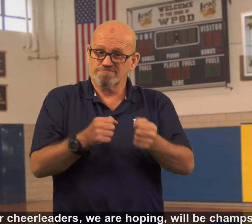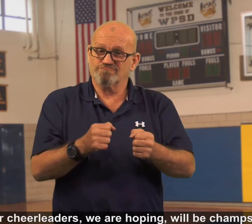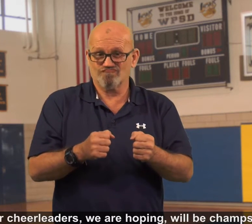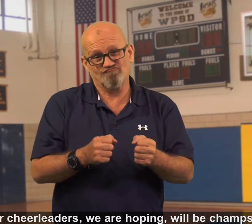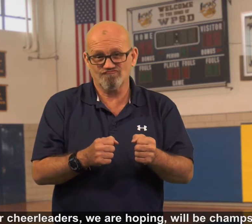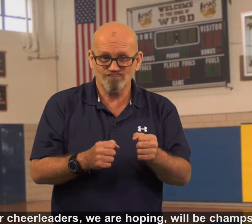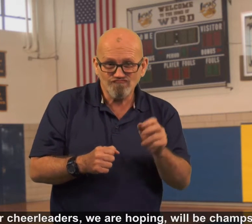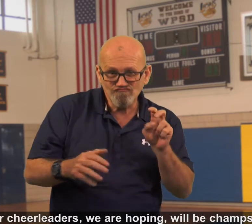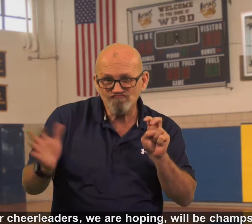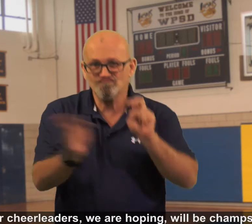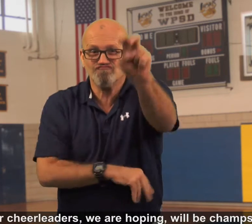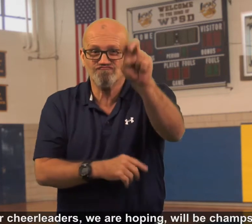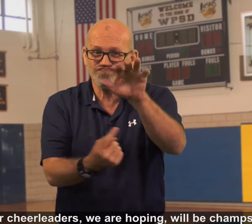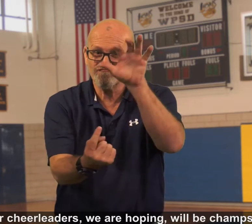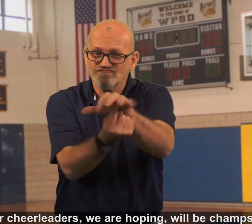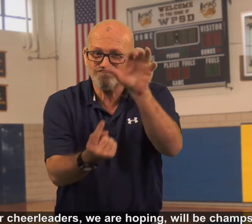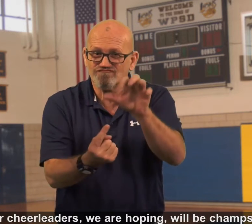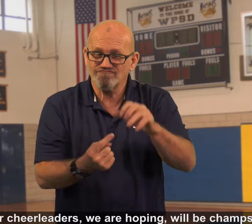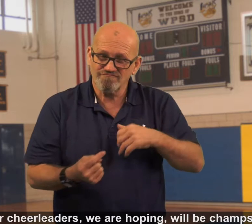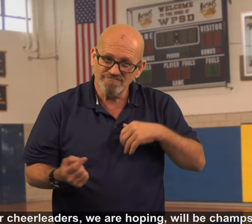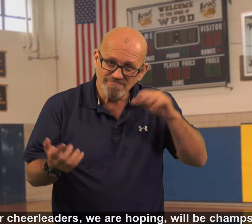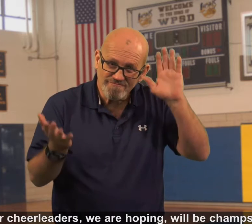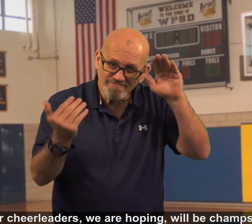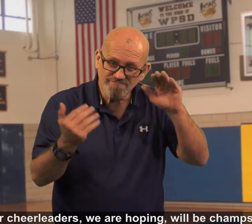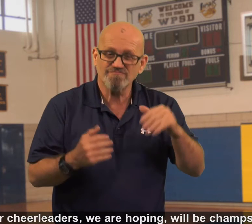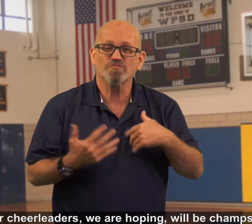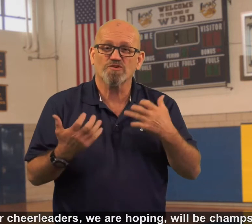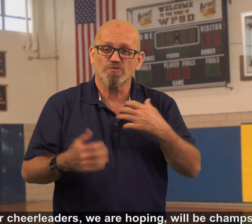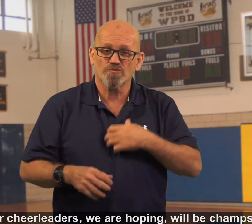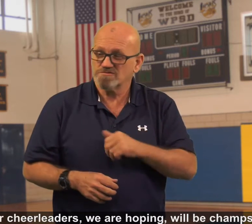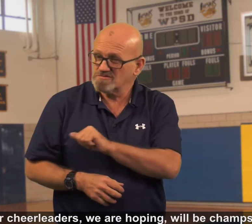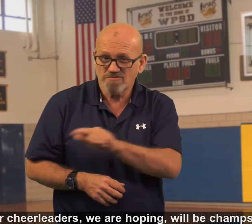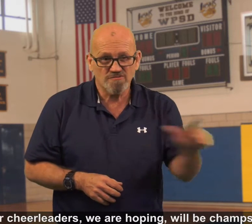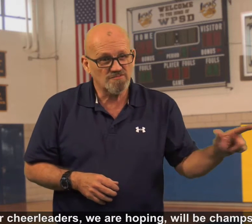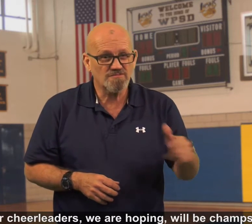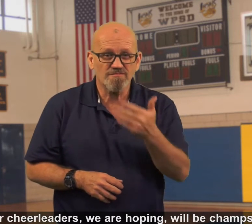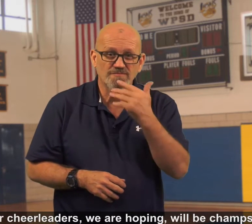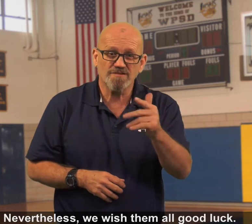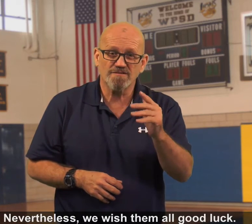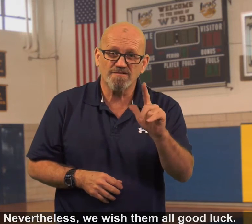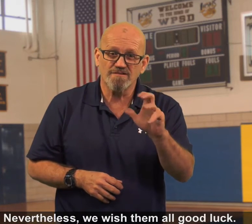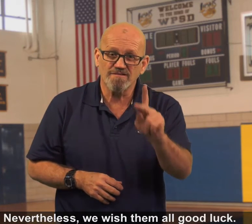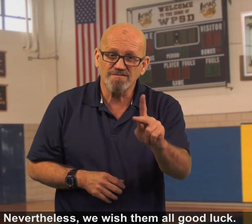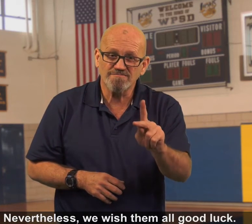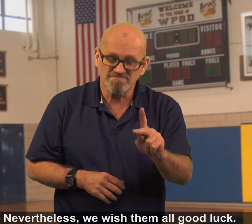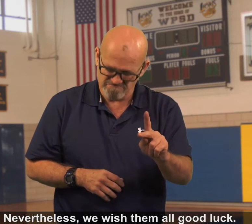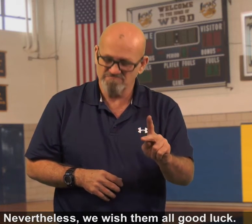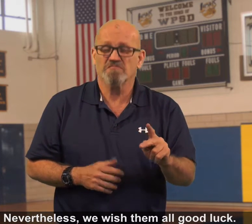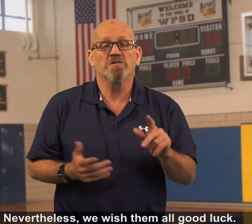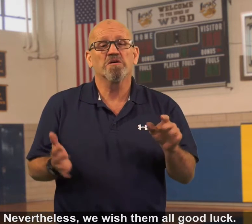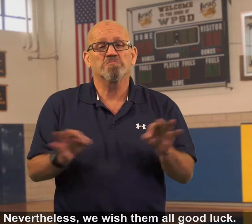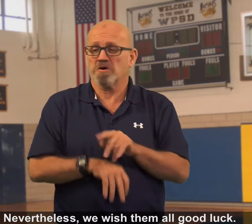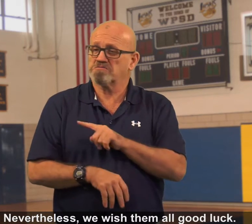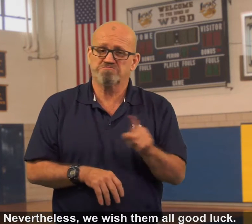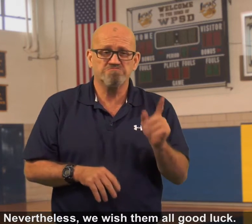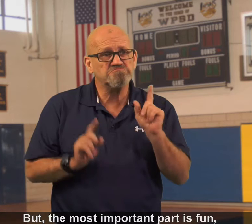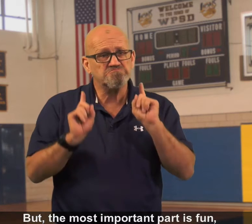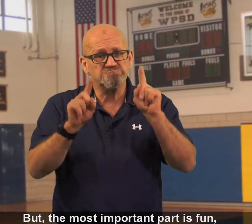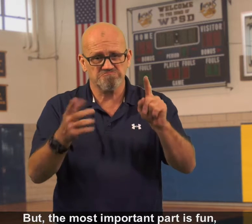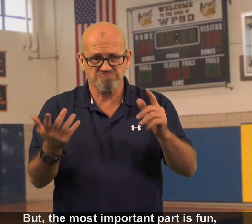Our cheerleaders, we are hoping, will be champs. Nevertheless, we wish them all good luck. But the